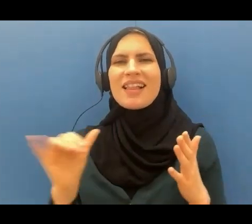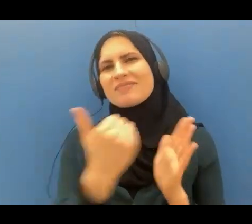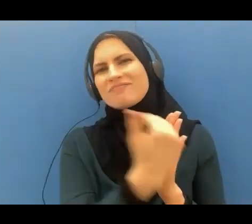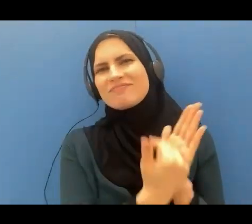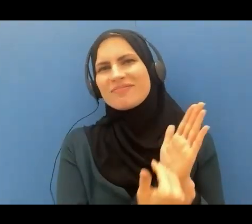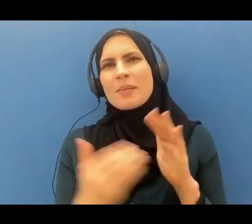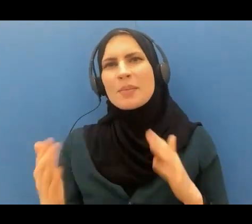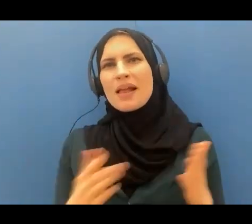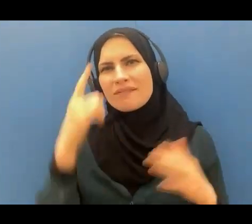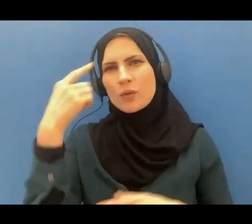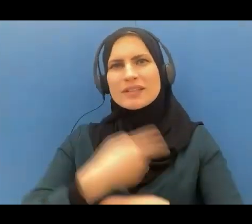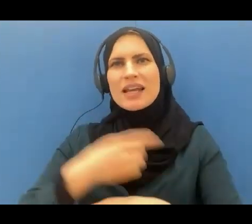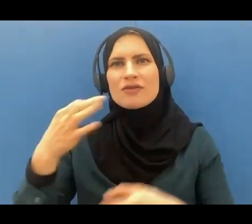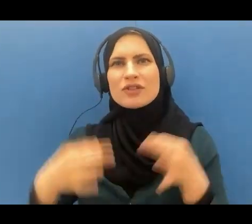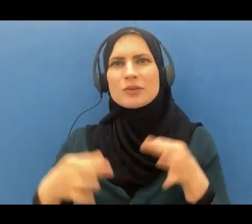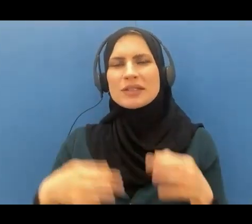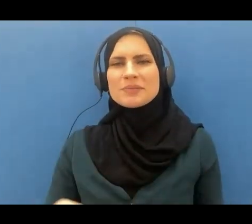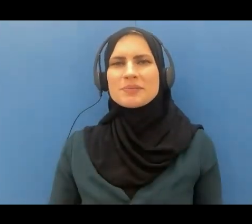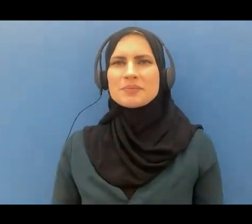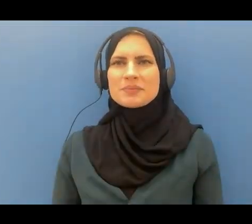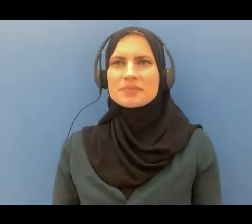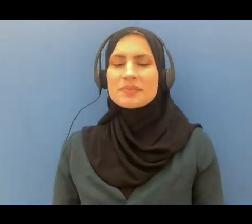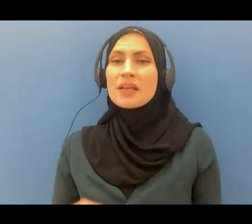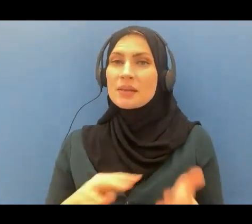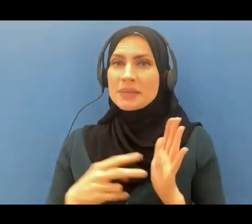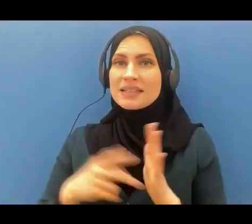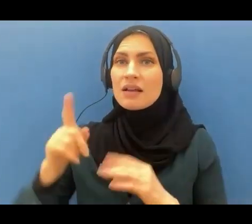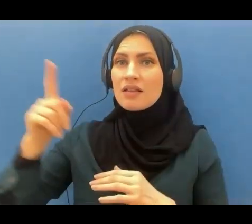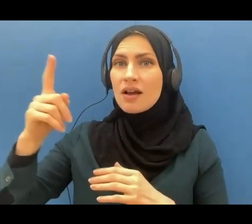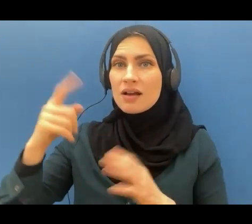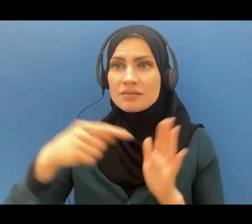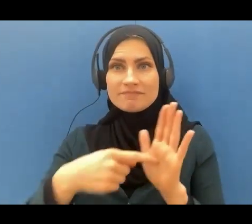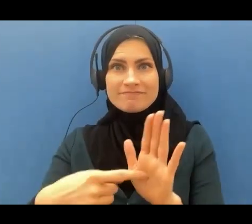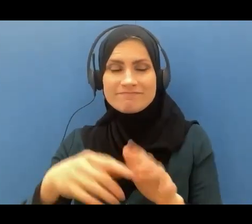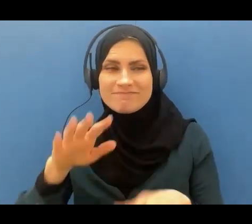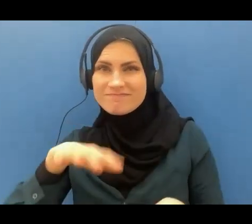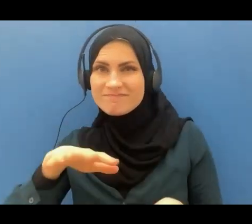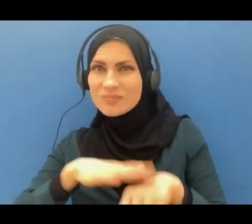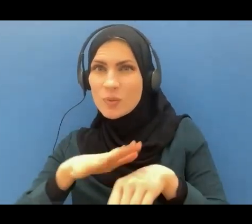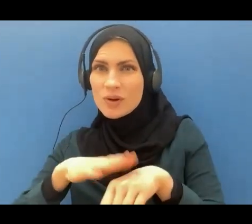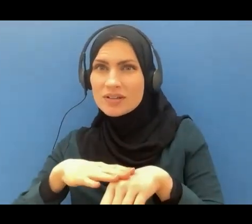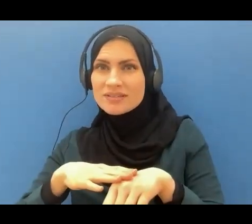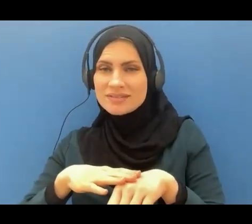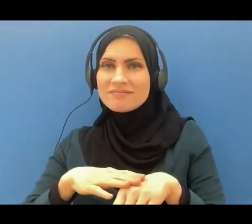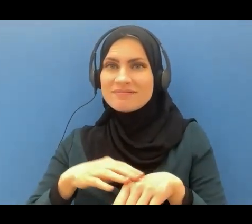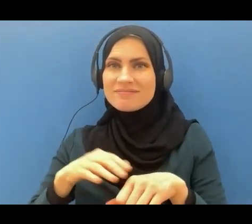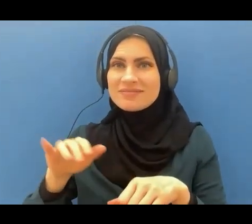which means he is telling us be aware this is not a vague